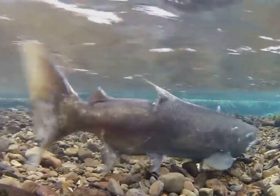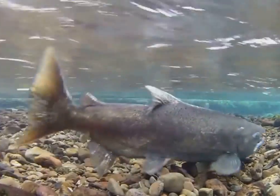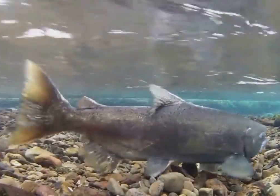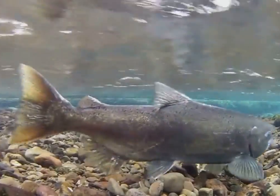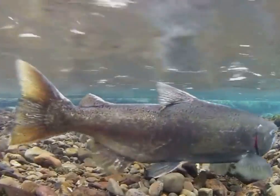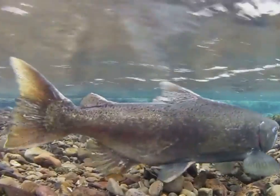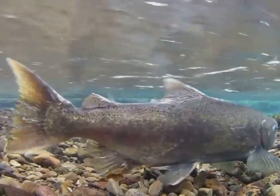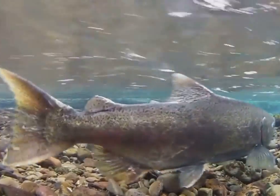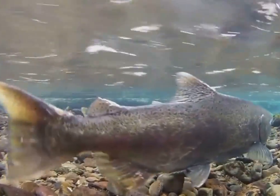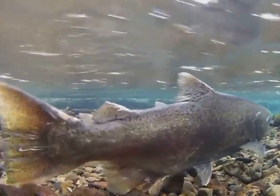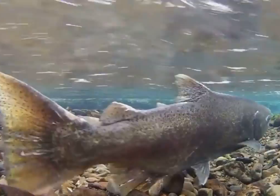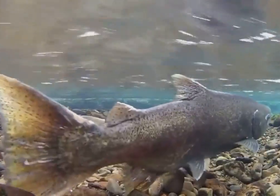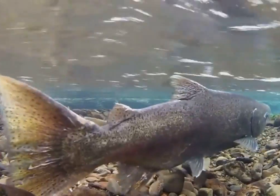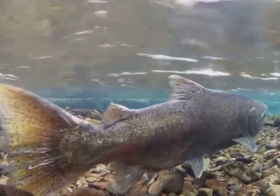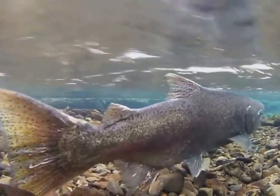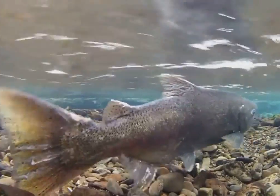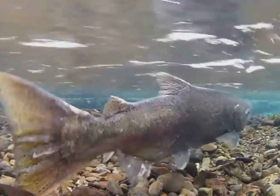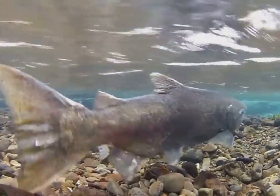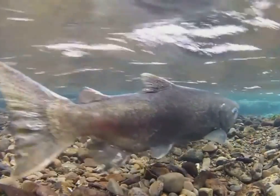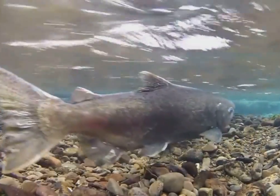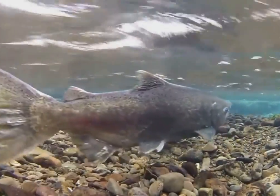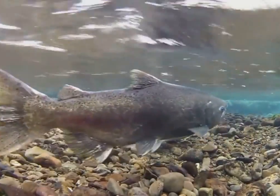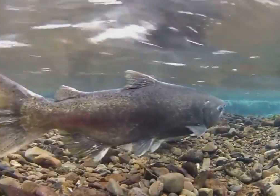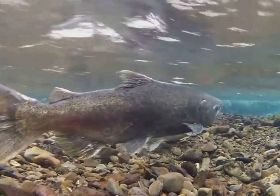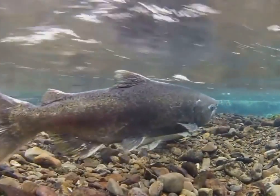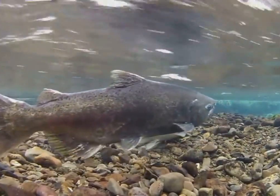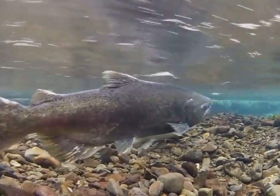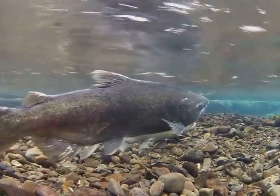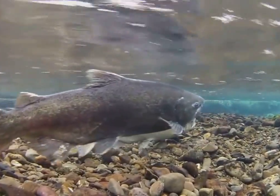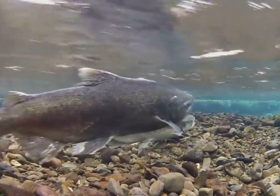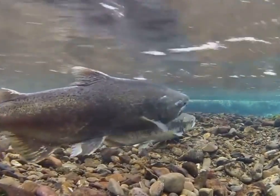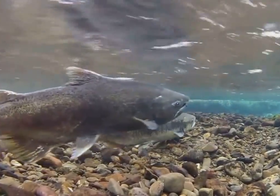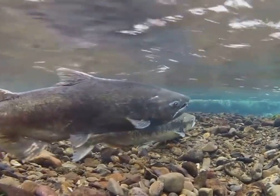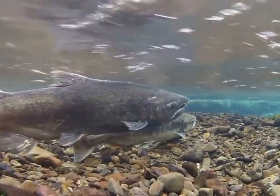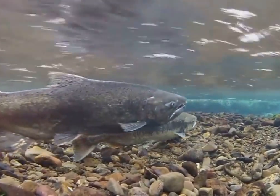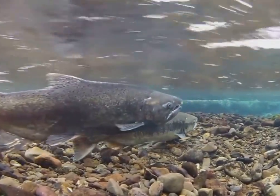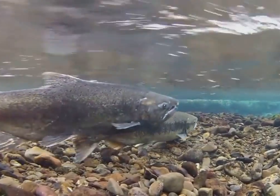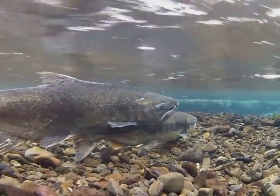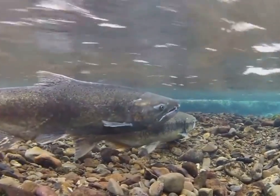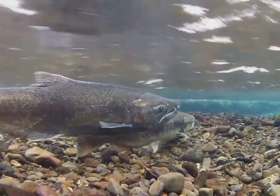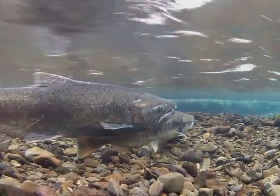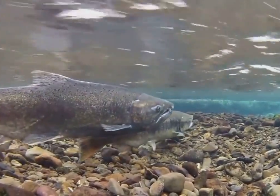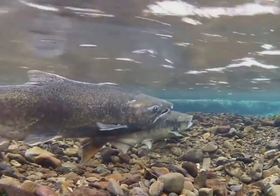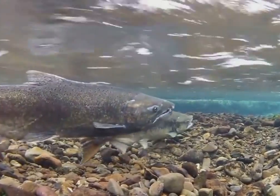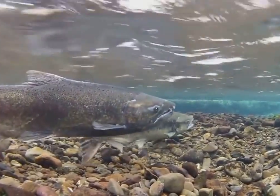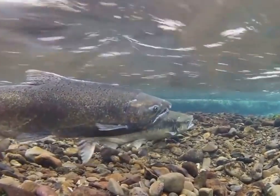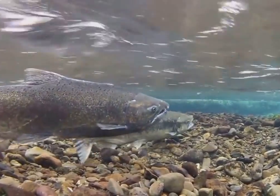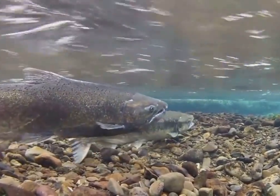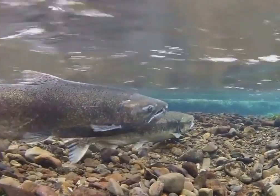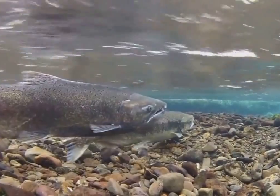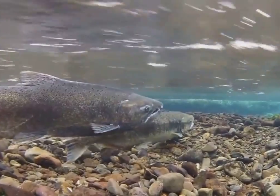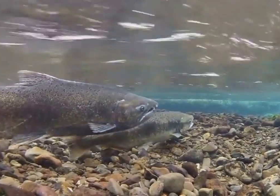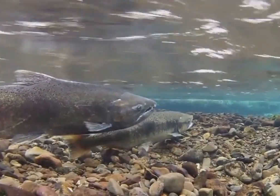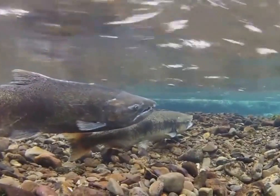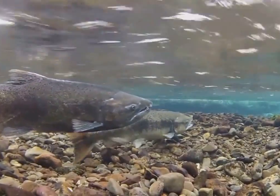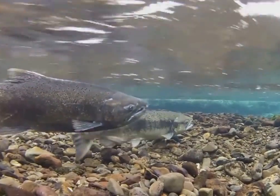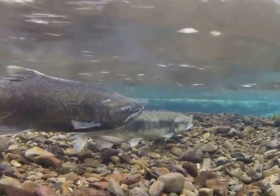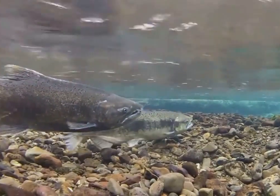thing and one thing only. Finally, the female, her number one goal is to lay her eggs. The male,